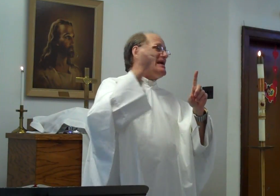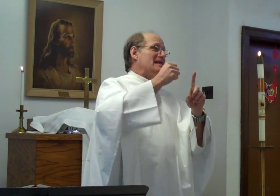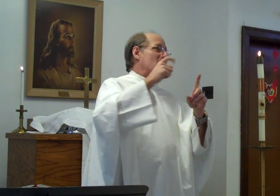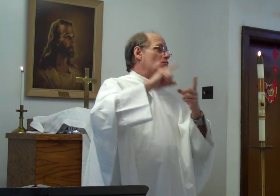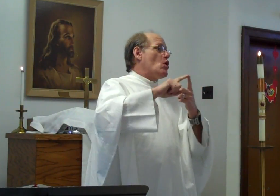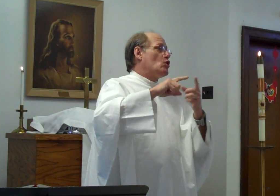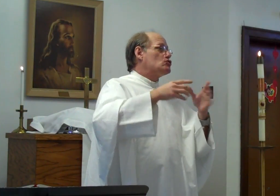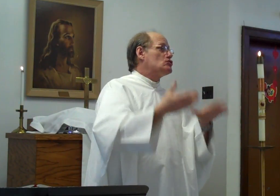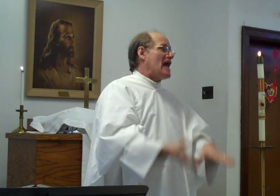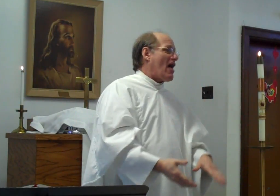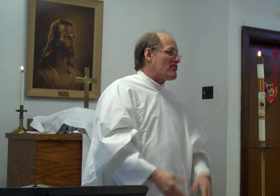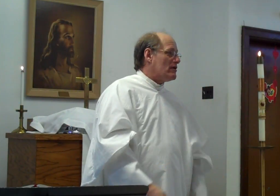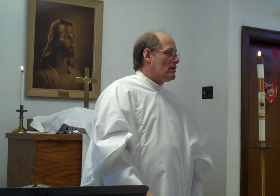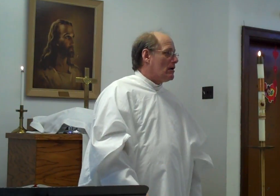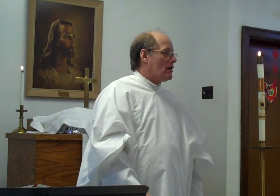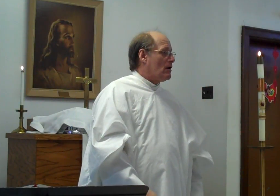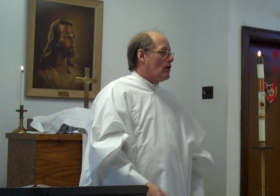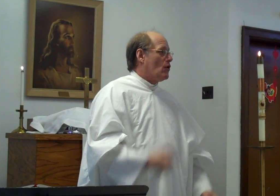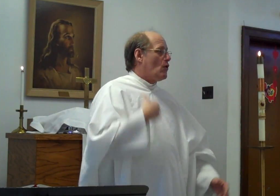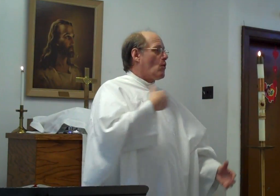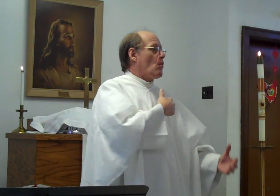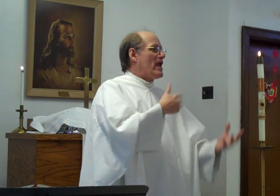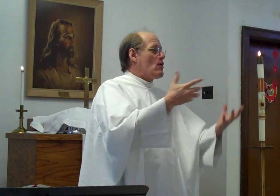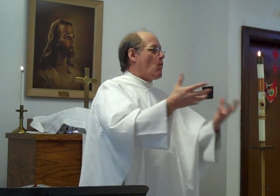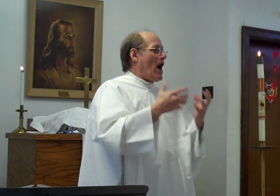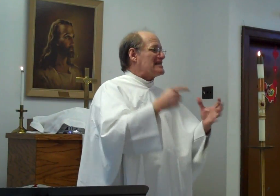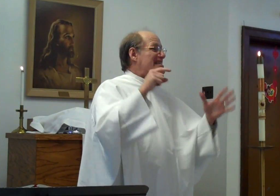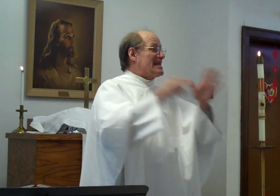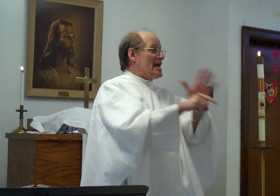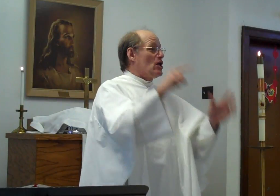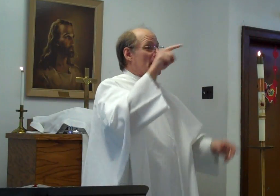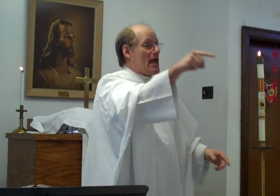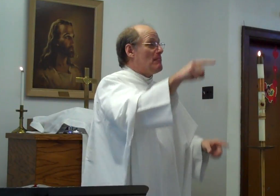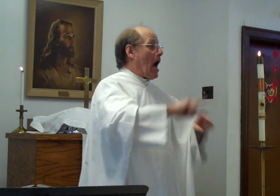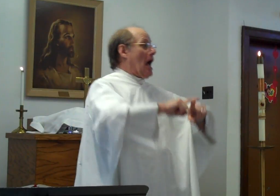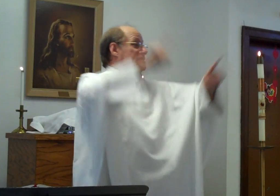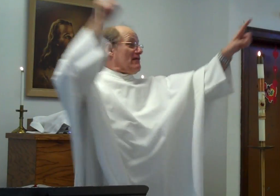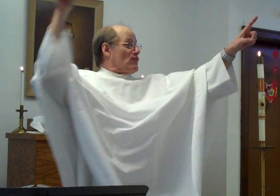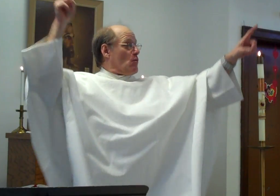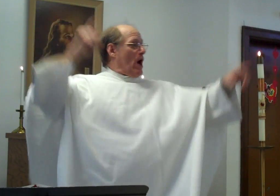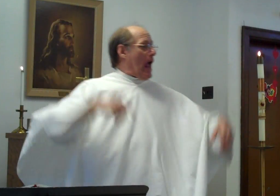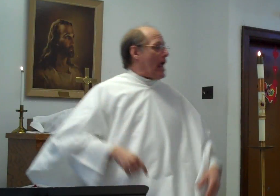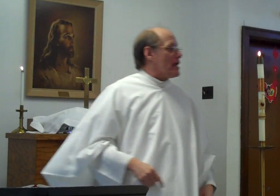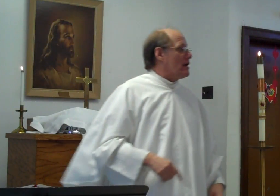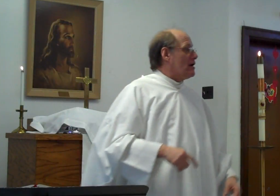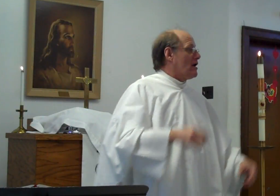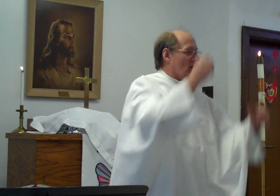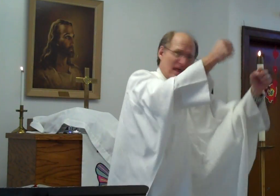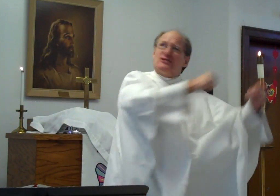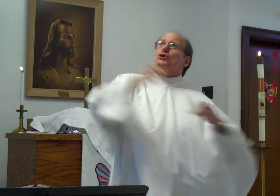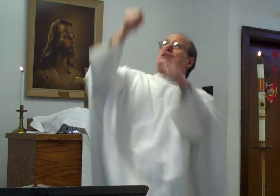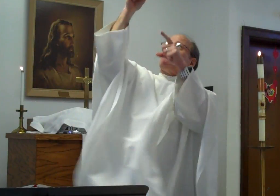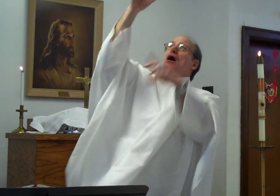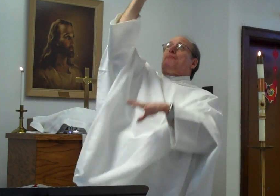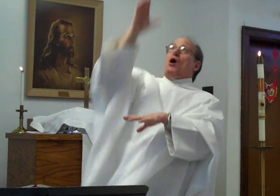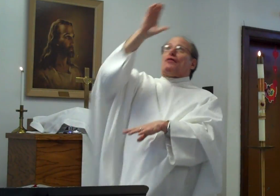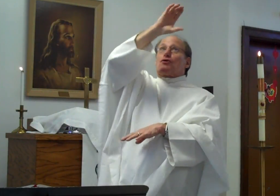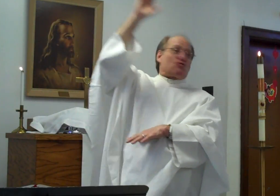Beat him. To death. We want. To kill him. A different way. They took him. up. On the